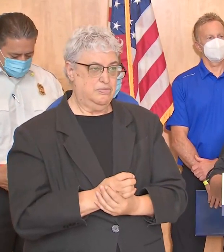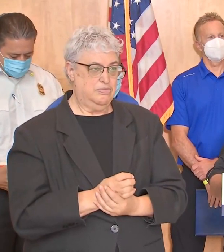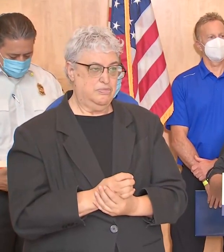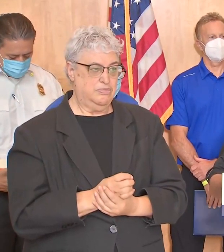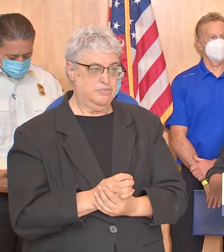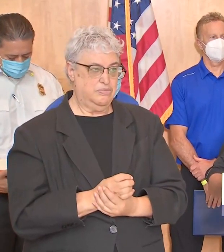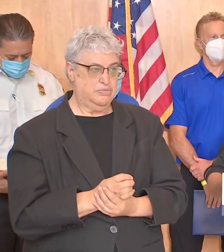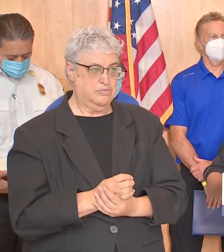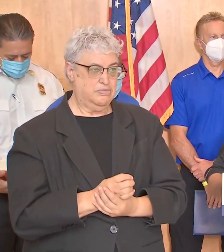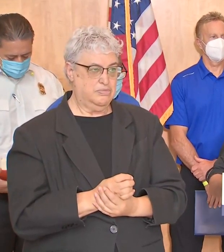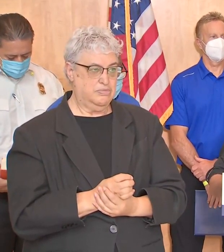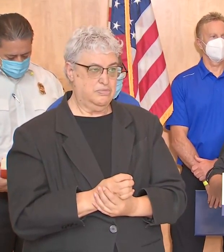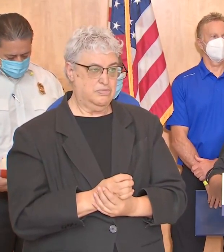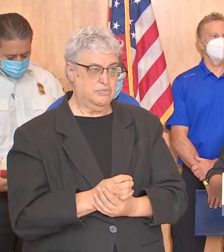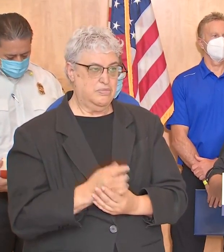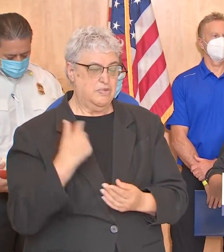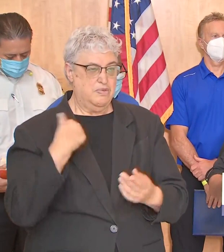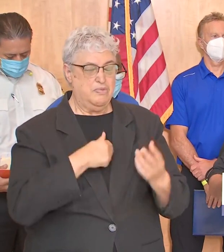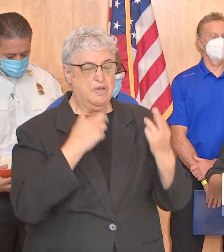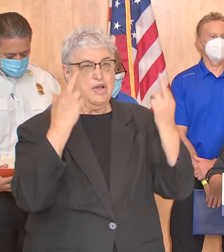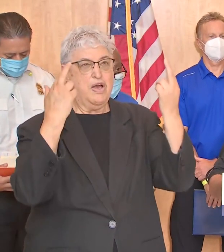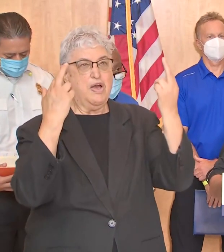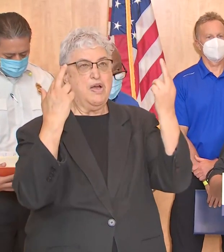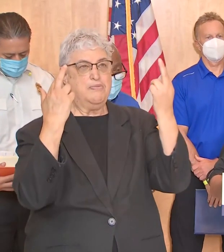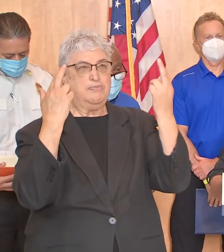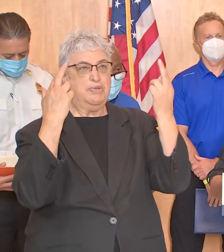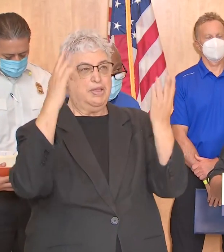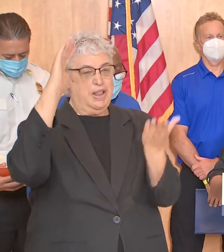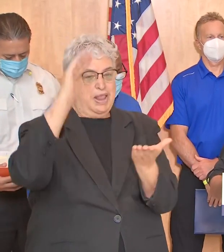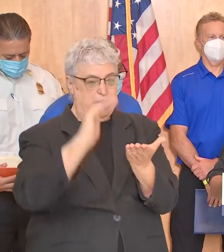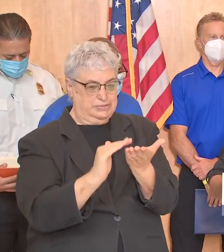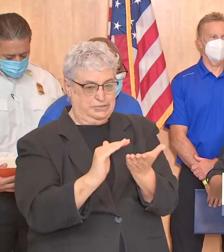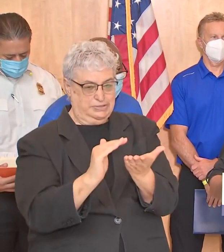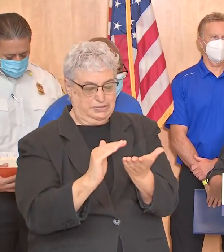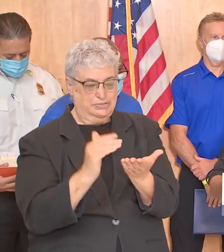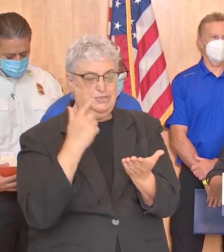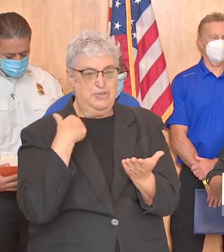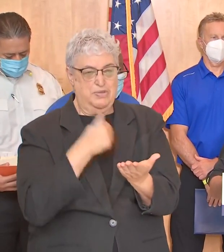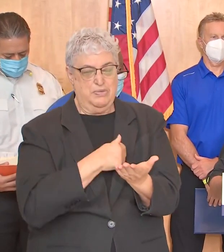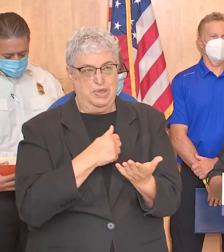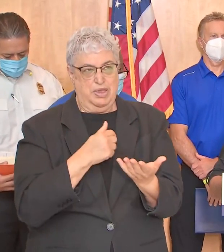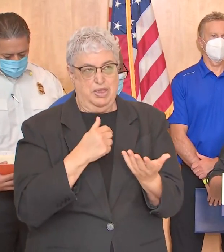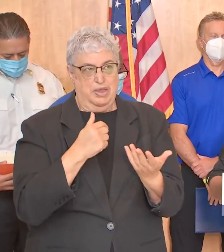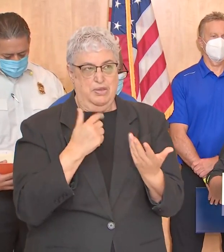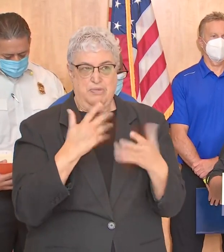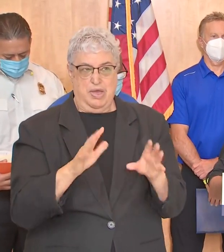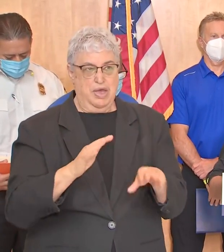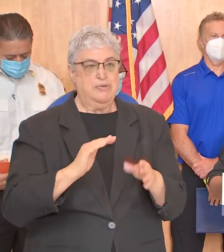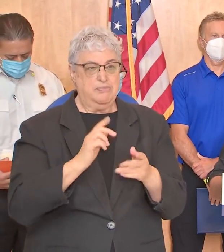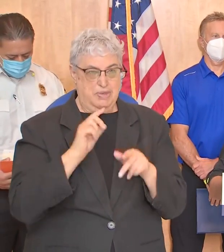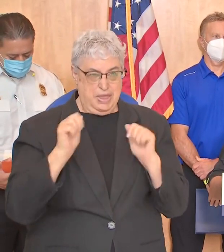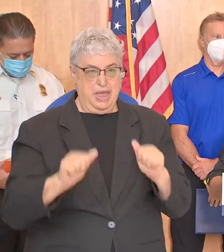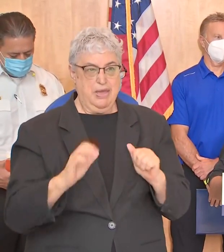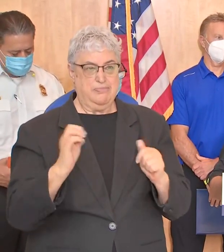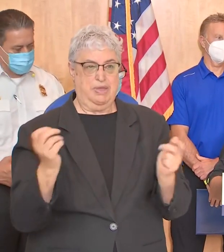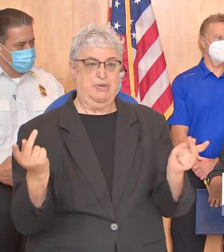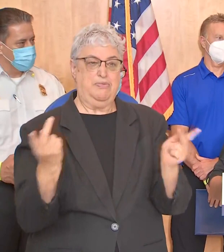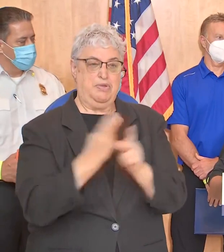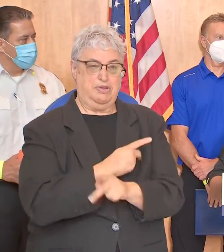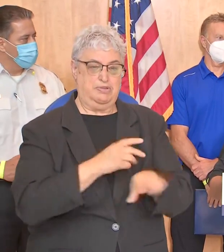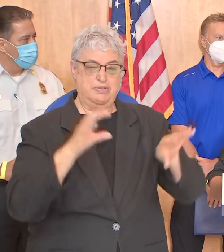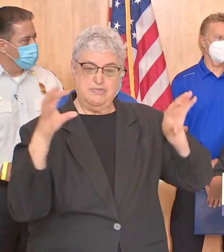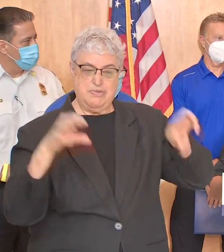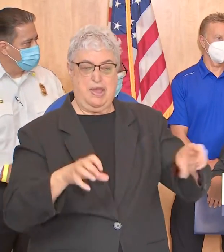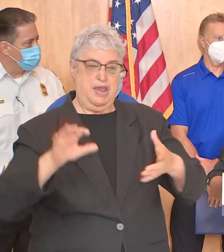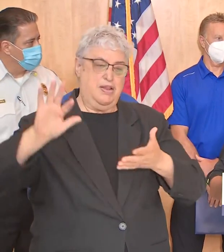we are hoping for the best but we're also preparing for the worst and during these COVID times